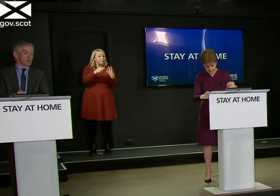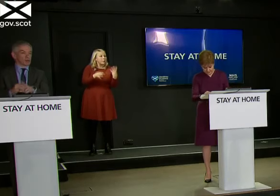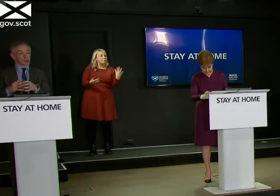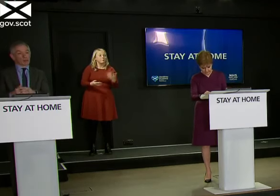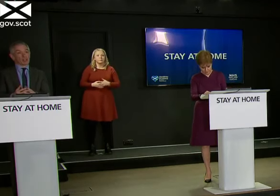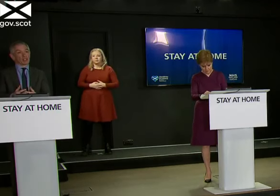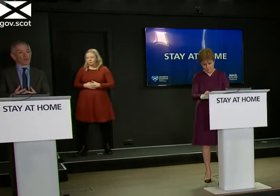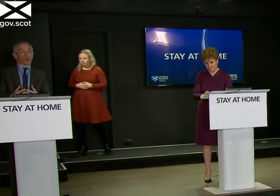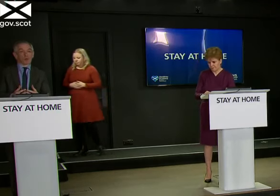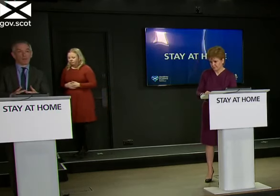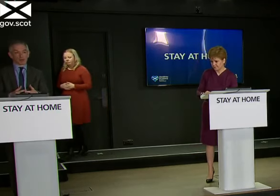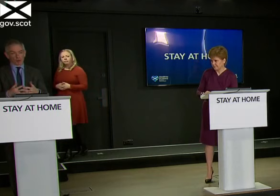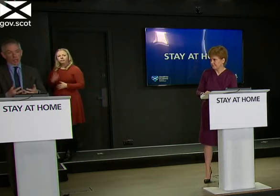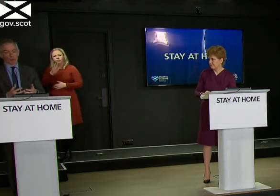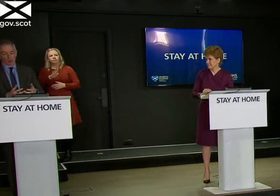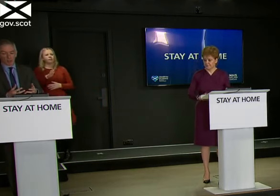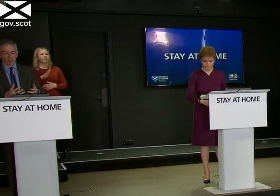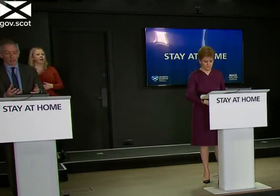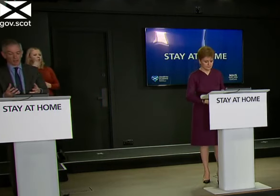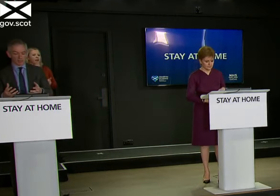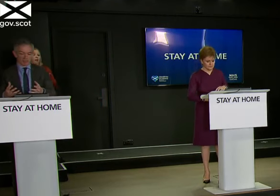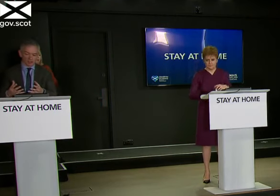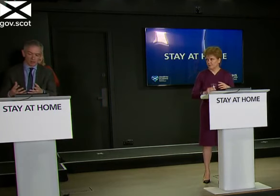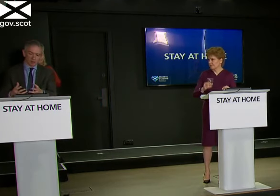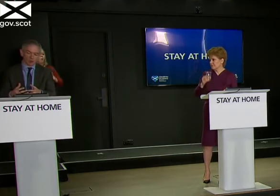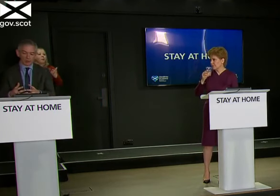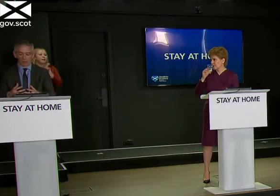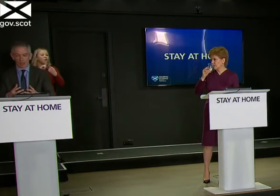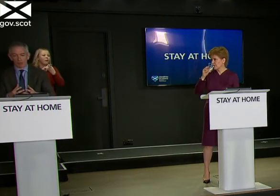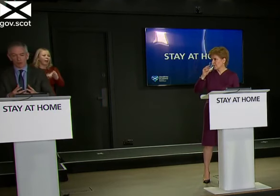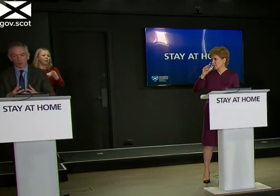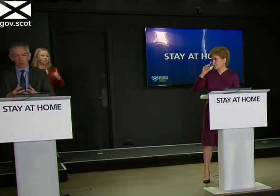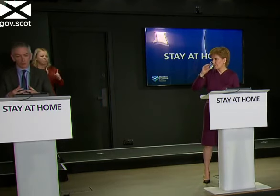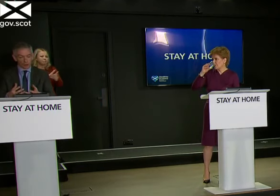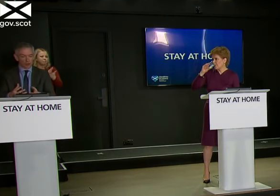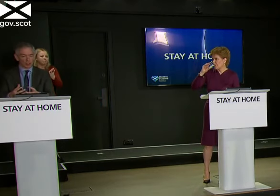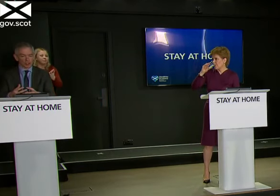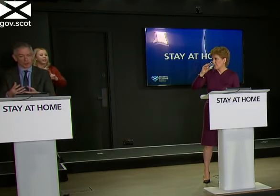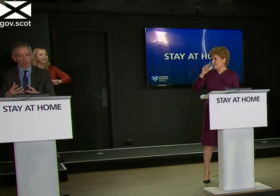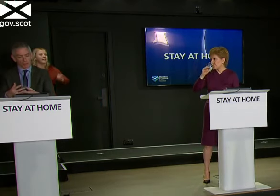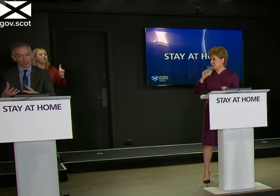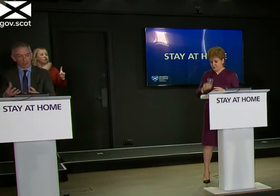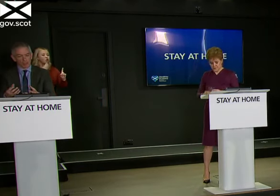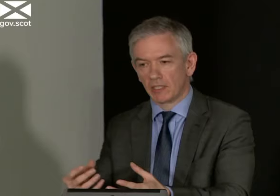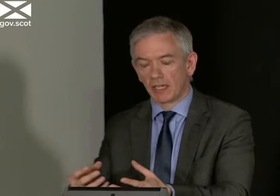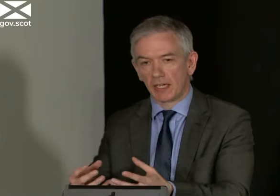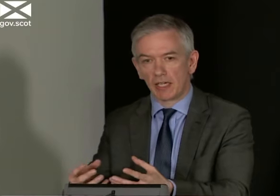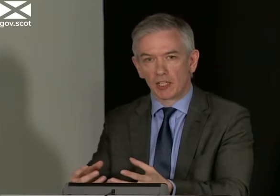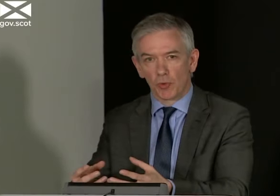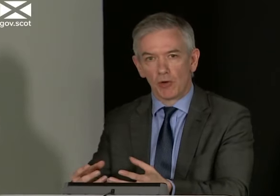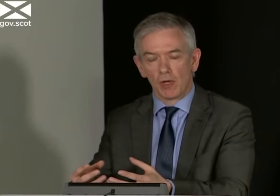to answer Yeah, I think I've got to be very clear about what we mean by reliable. And there's a very, there's a difference between, also between usefulness and reliability